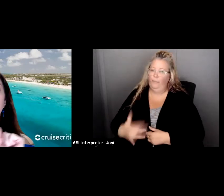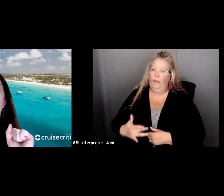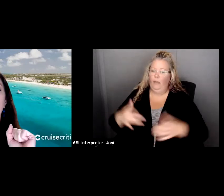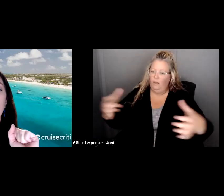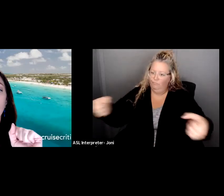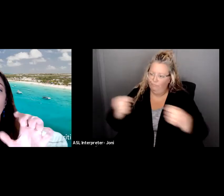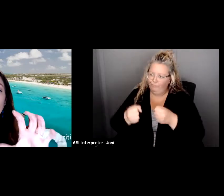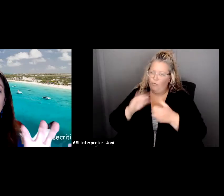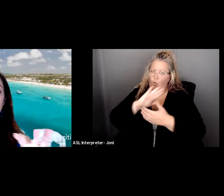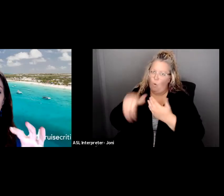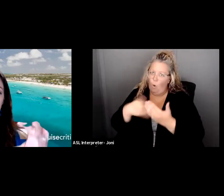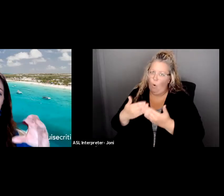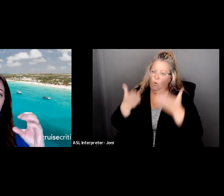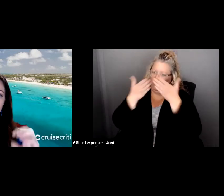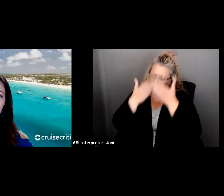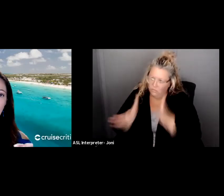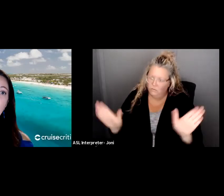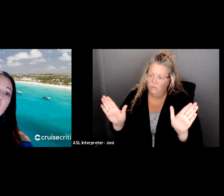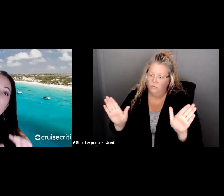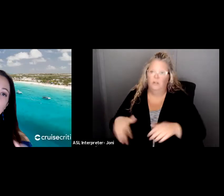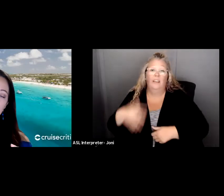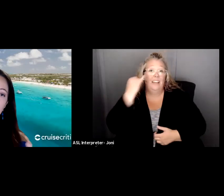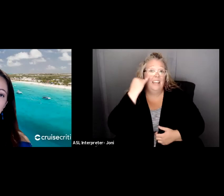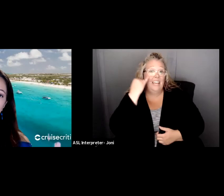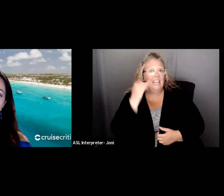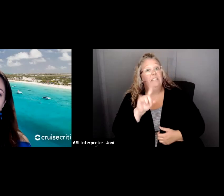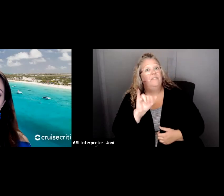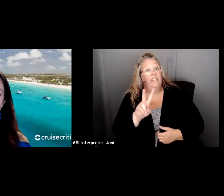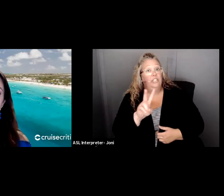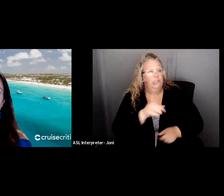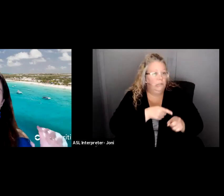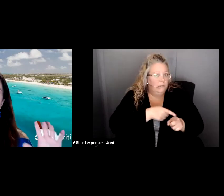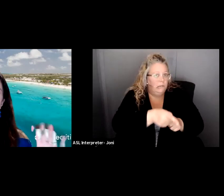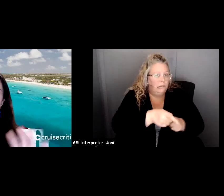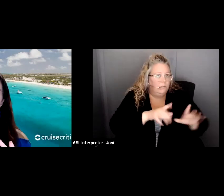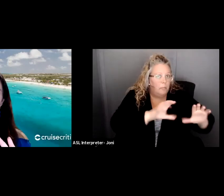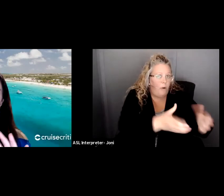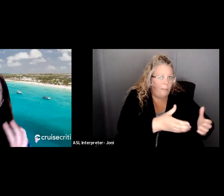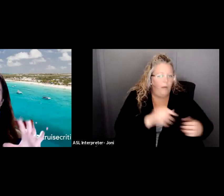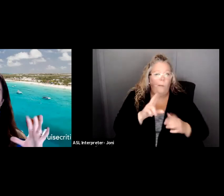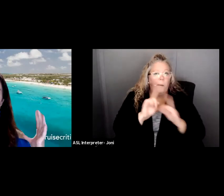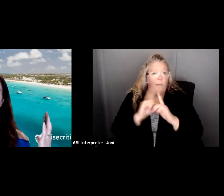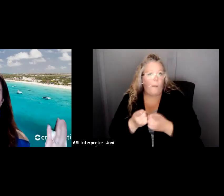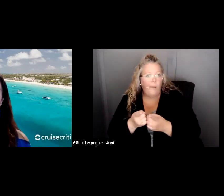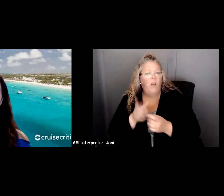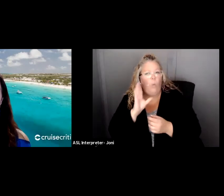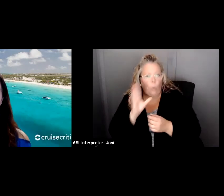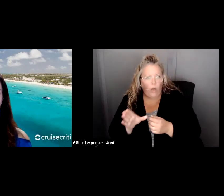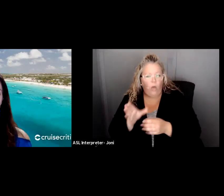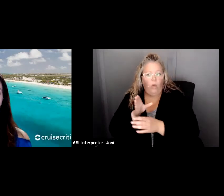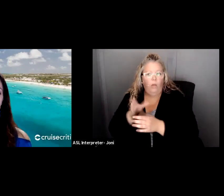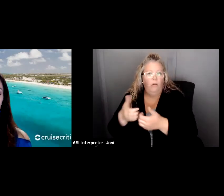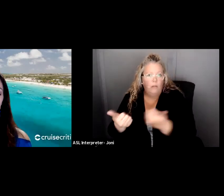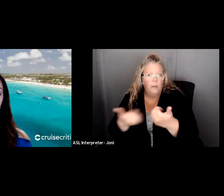we will do this, another SWOT analysis for their division and department. But I found that when you do it